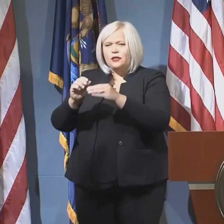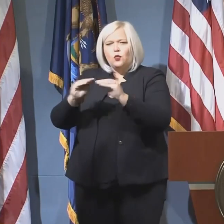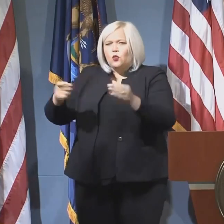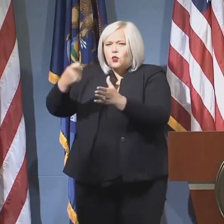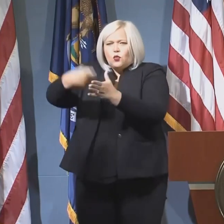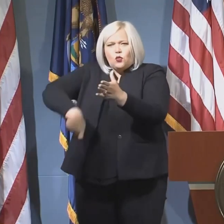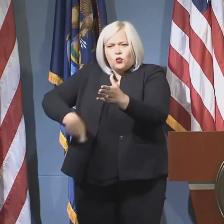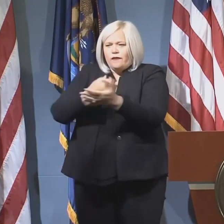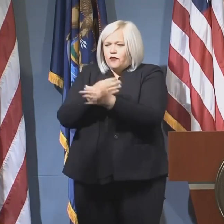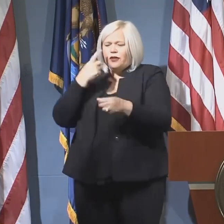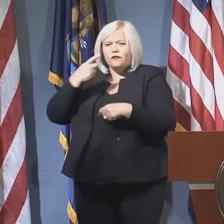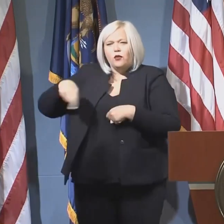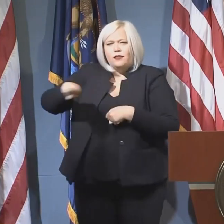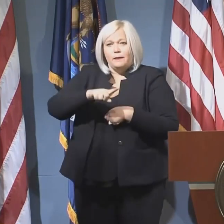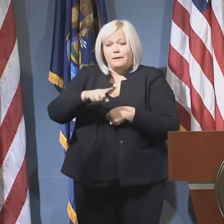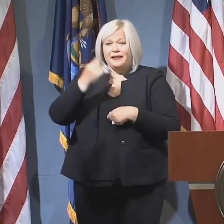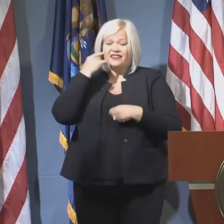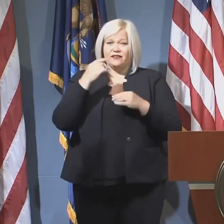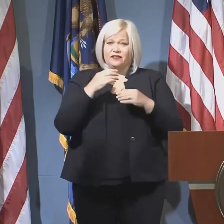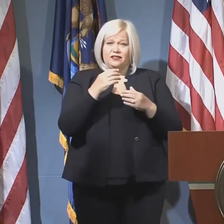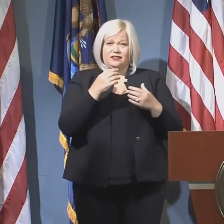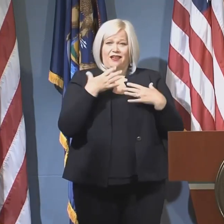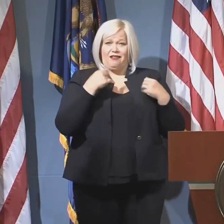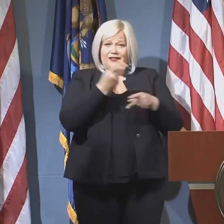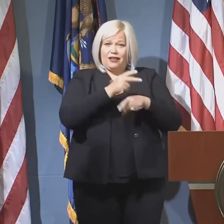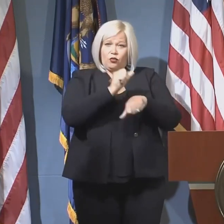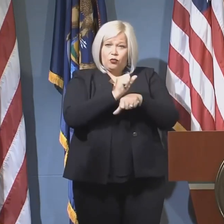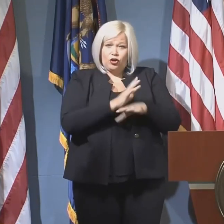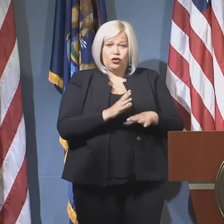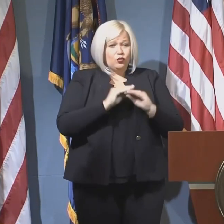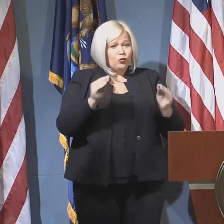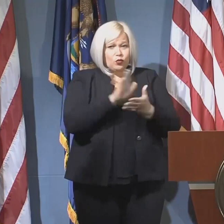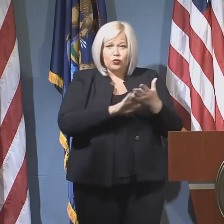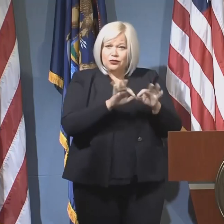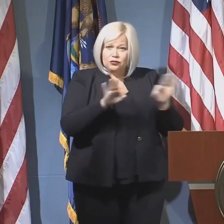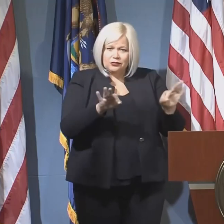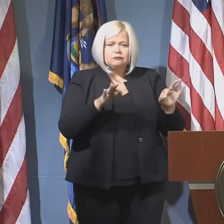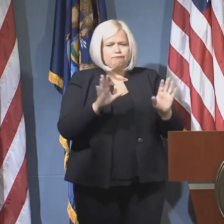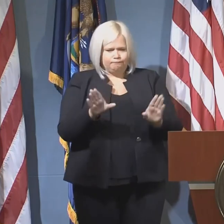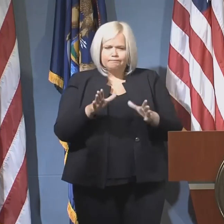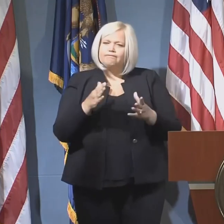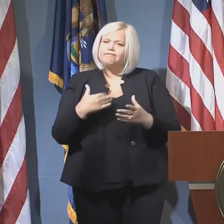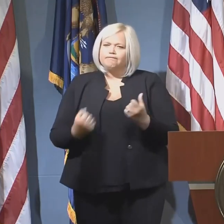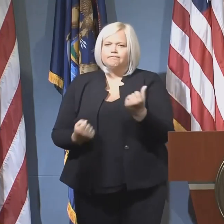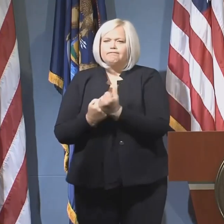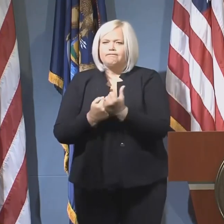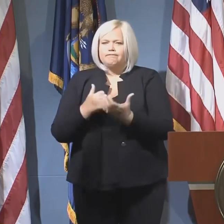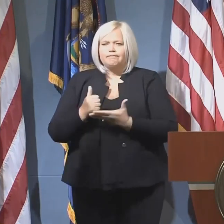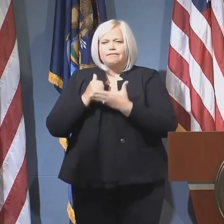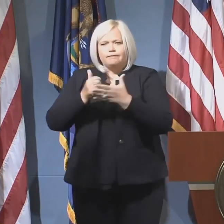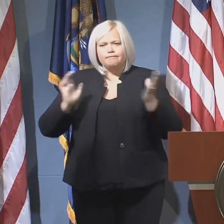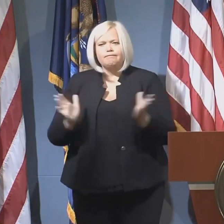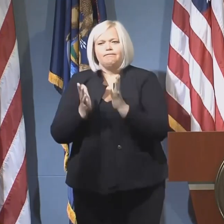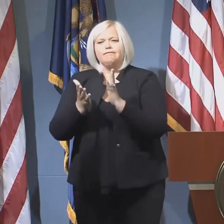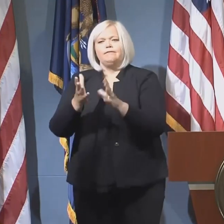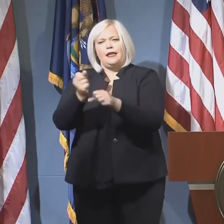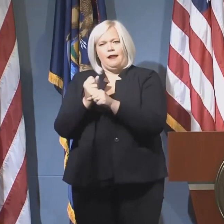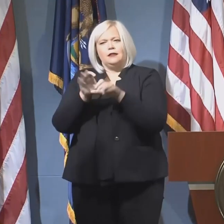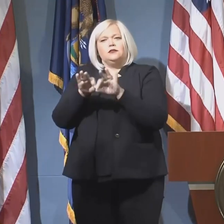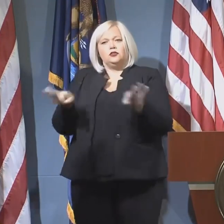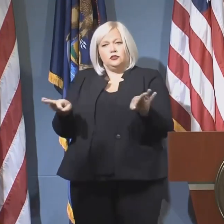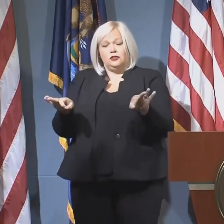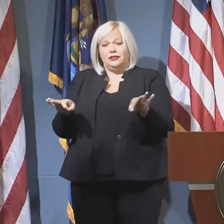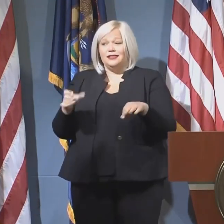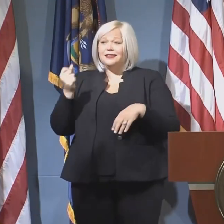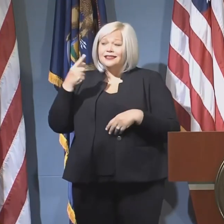of our healthcare workers who don't currently have a college degree. Being able to get a tuition-free degree or training while on the job